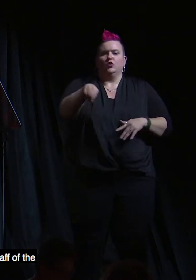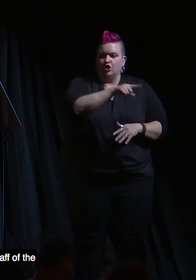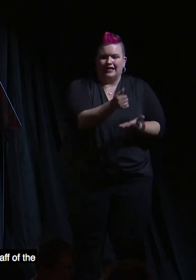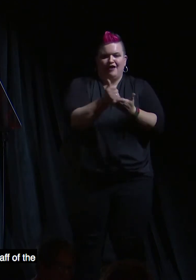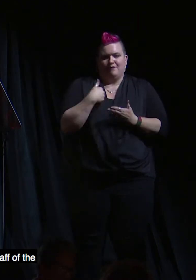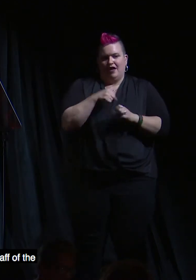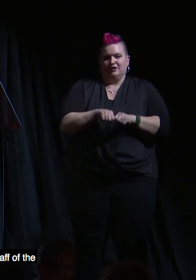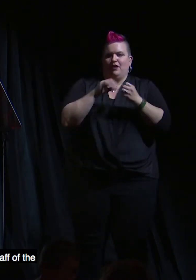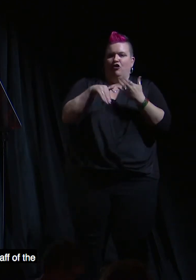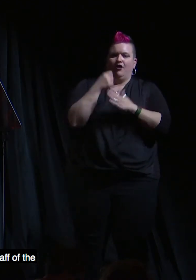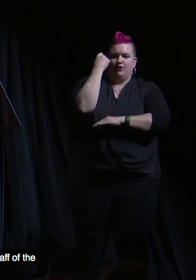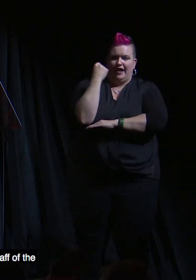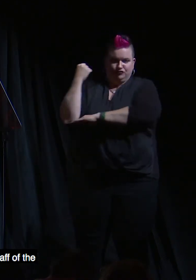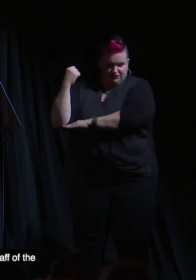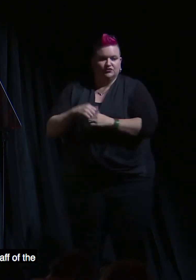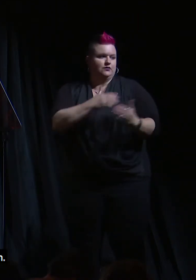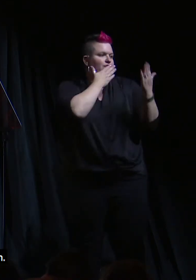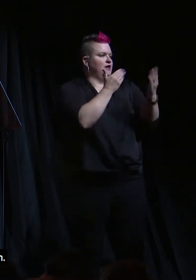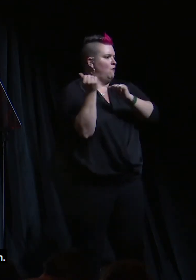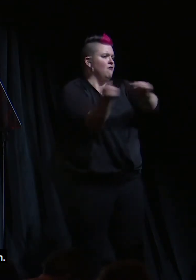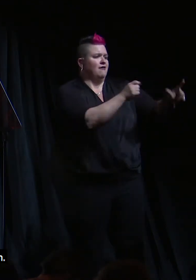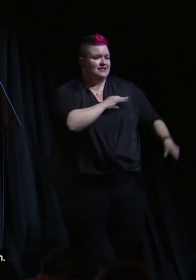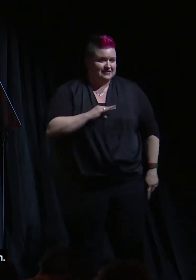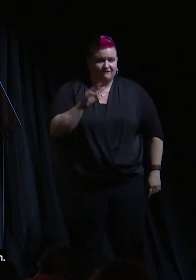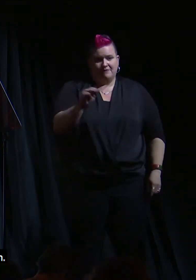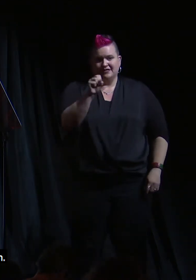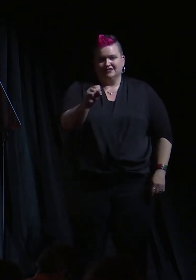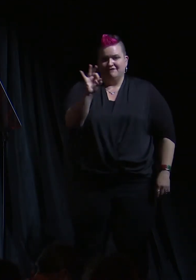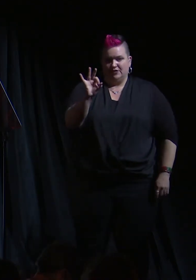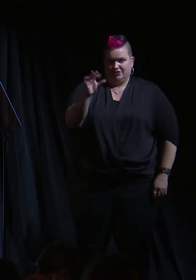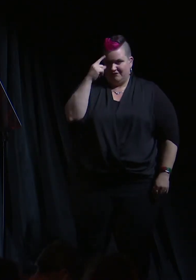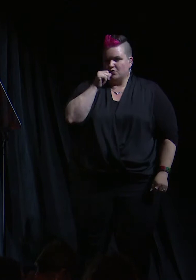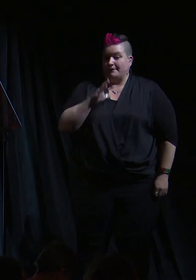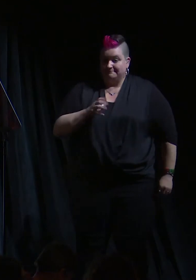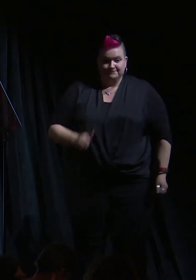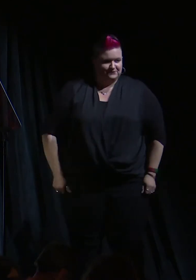So join me in thanking all of the staff of the Ms. Foundation for Women.